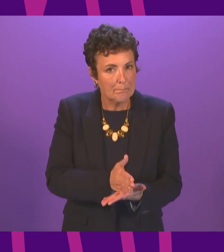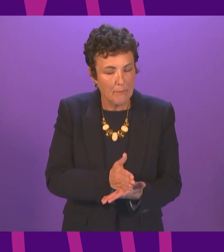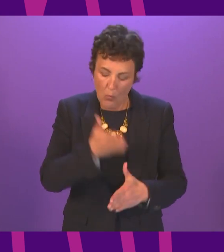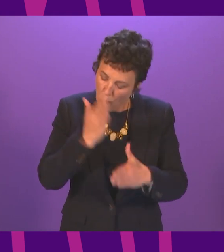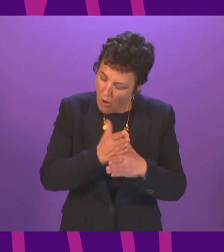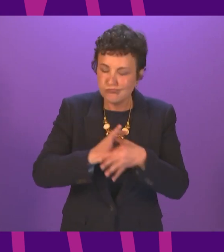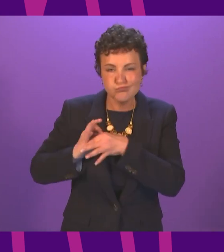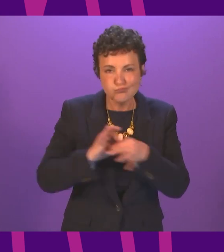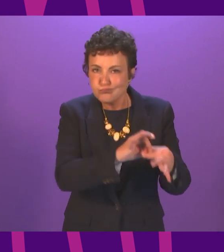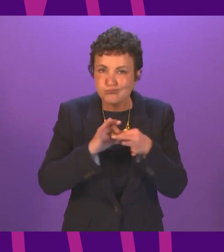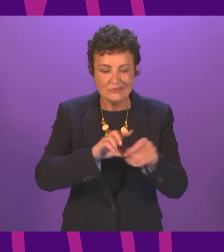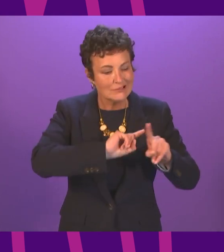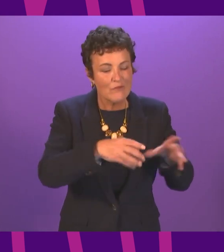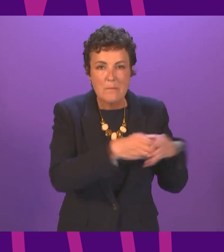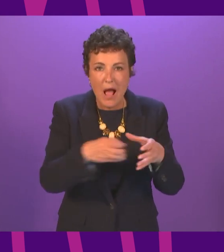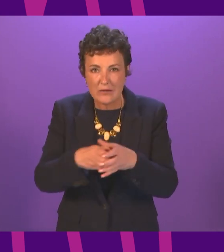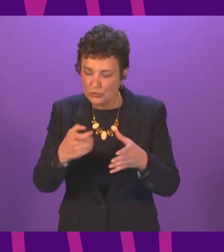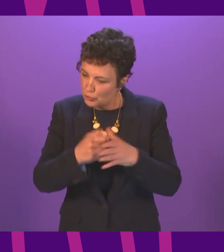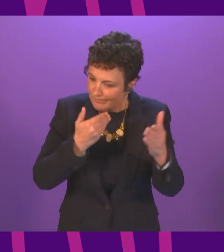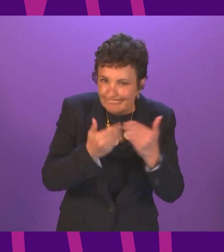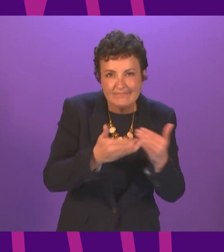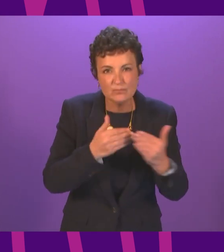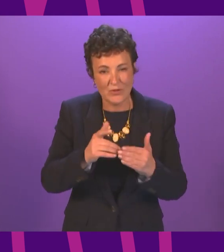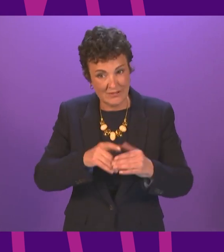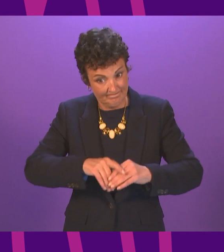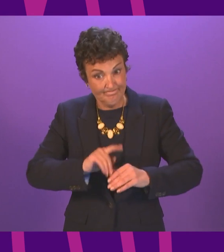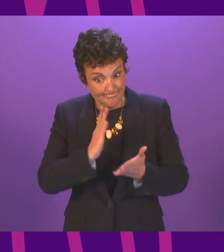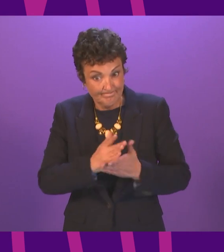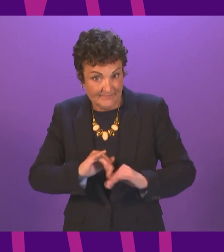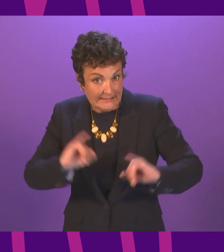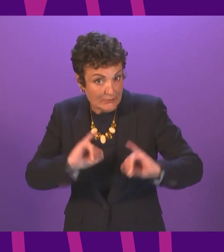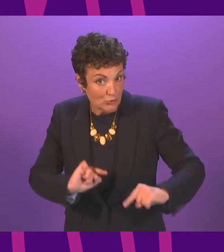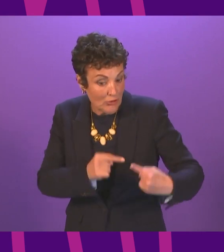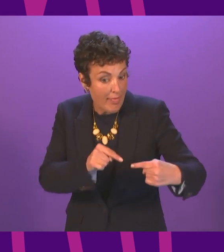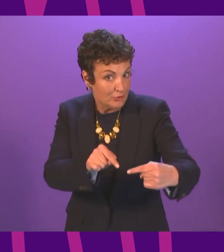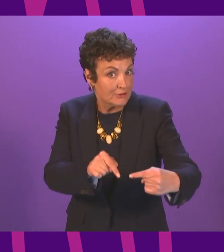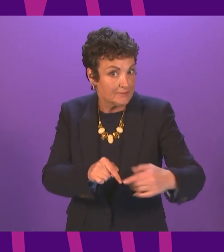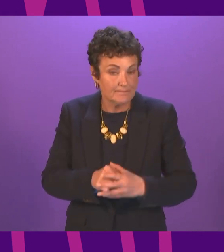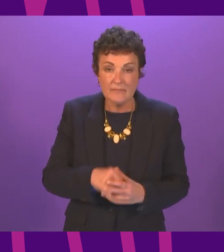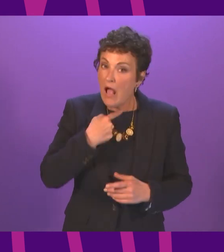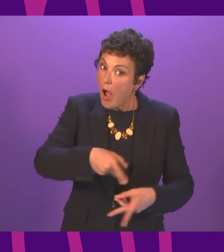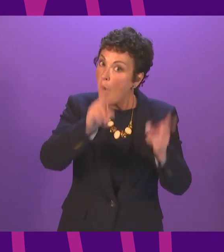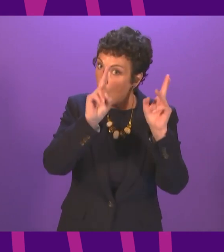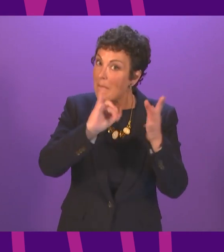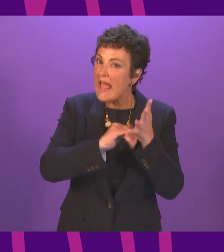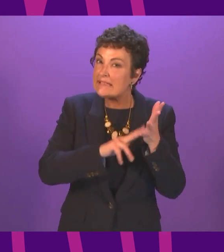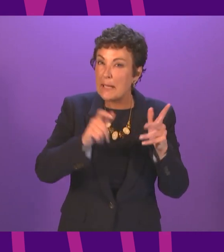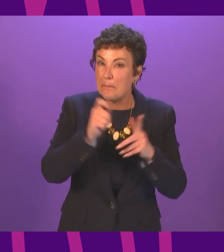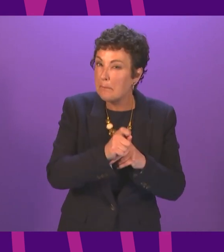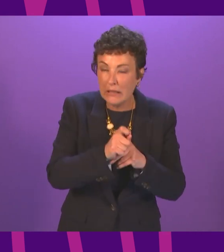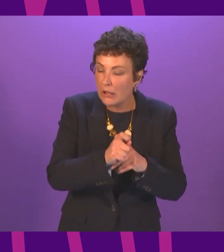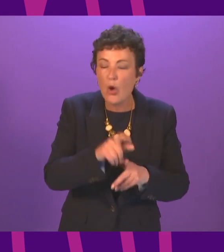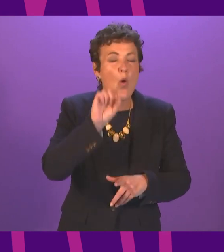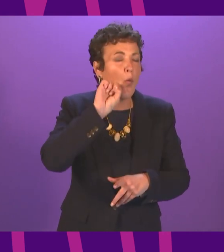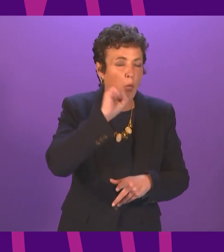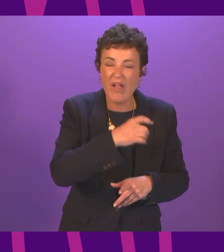cooperatively to tackle the serious challenges that lie ahead of us I hope that they will set aside their default